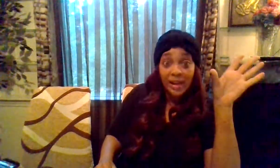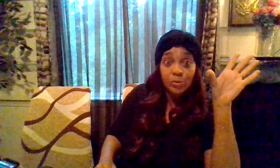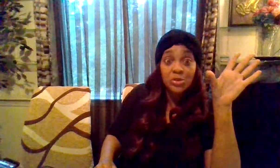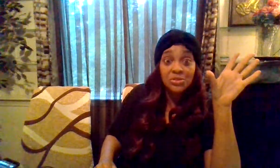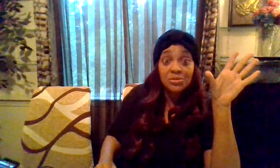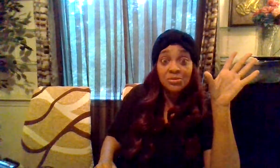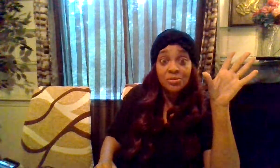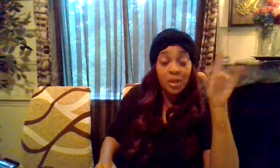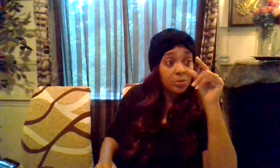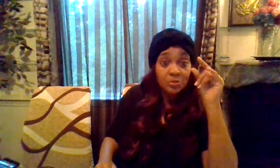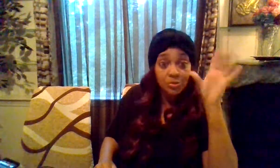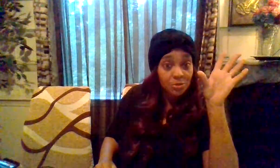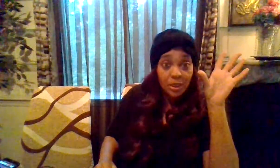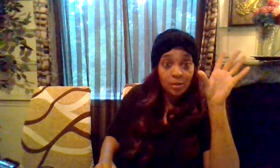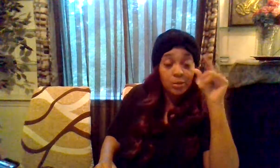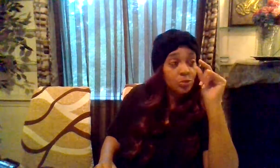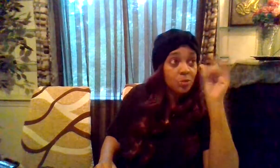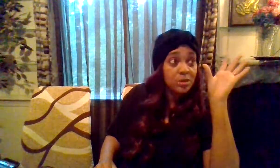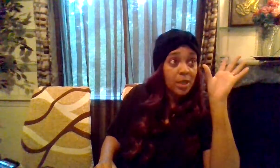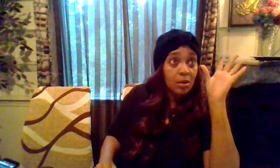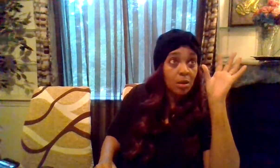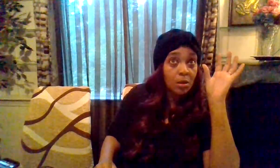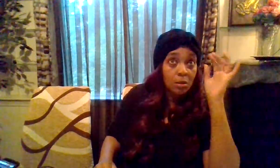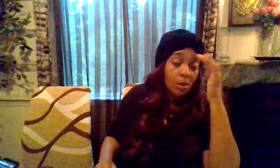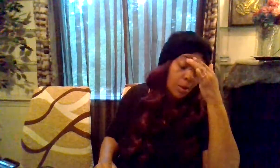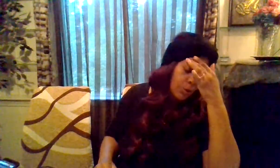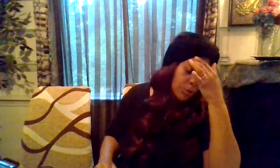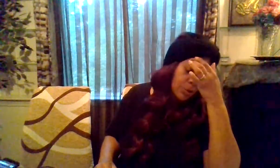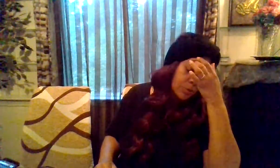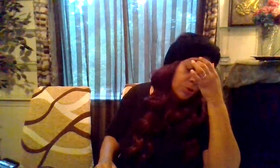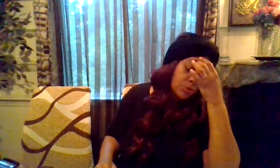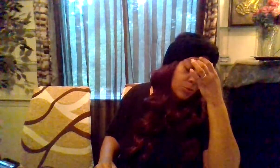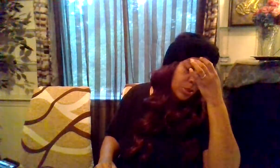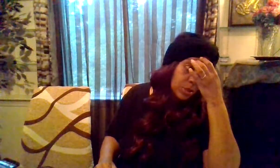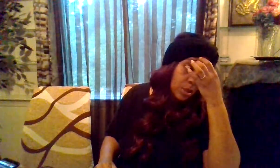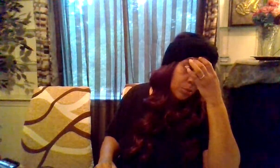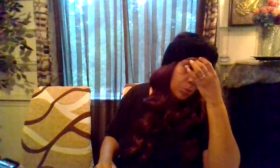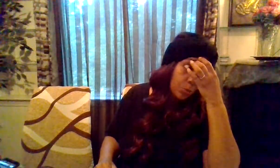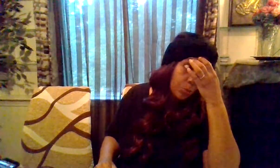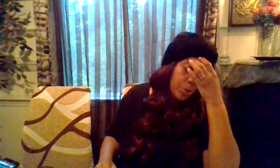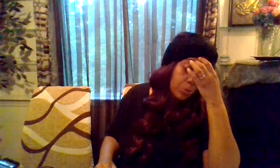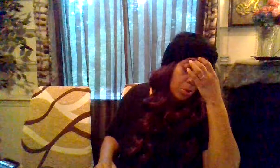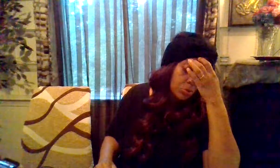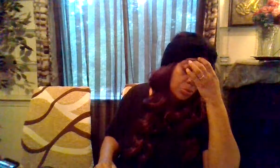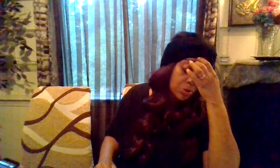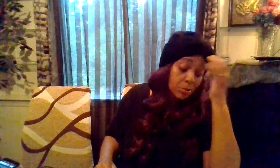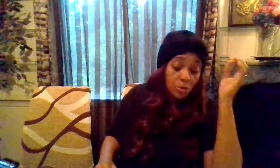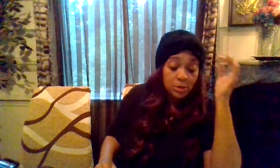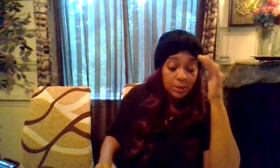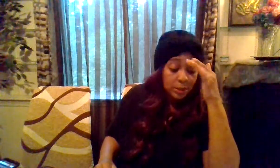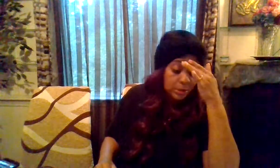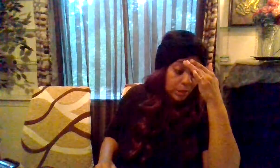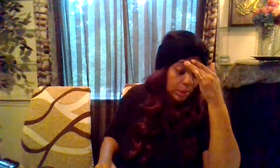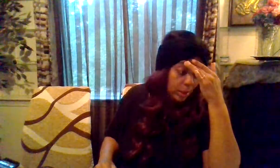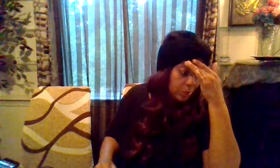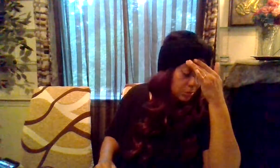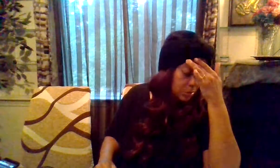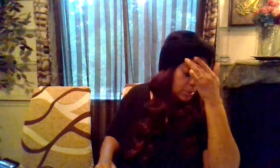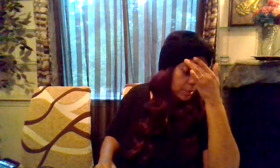language like you know daily what is that uh what what is that people don't use anymore it's like that's a dead language it's like